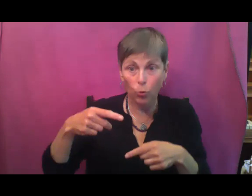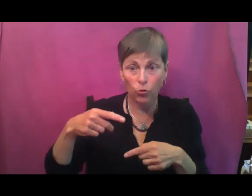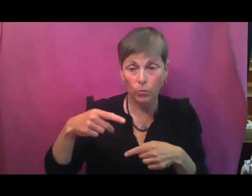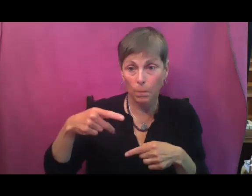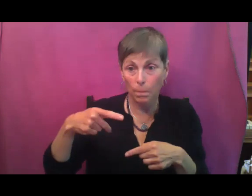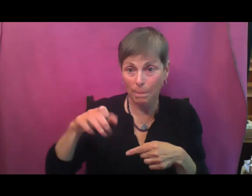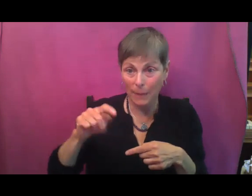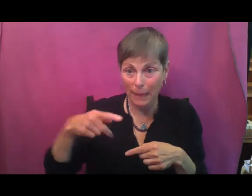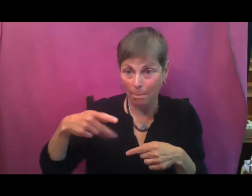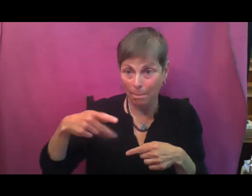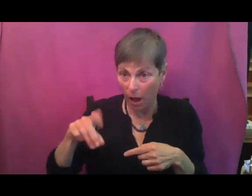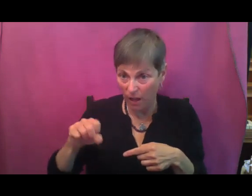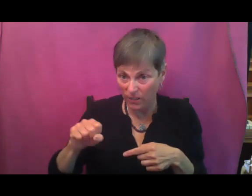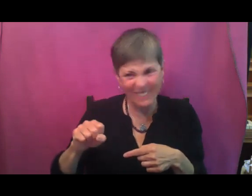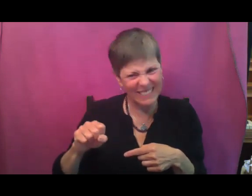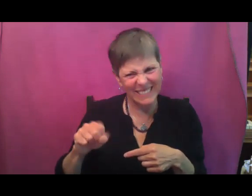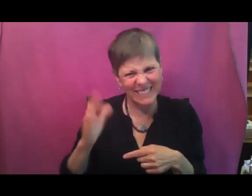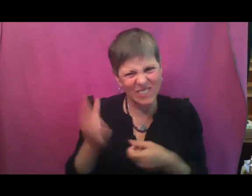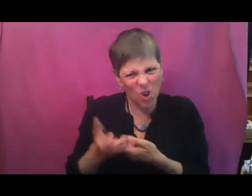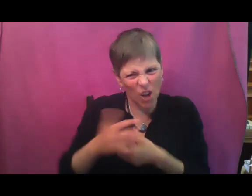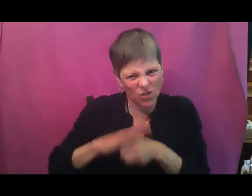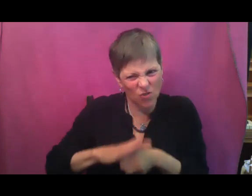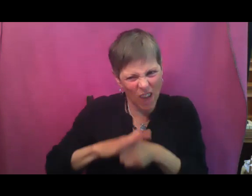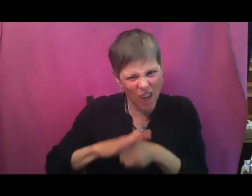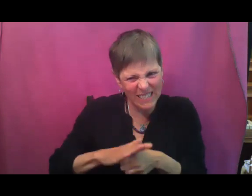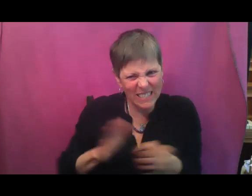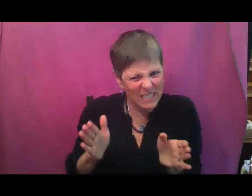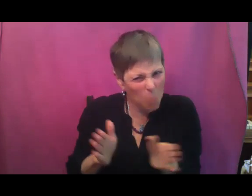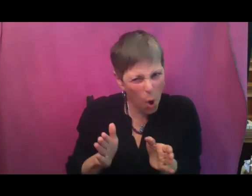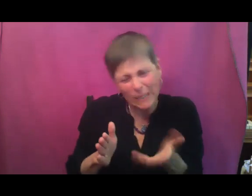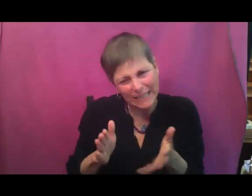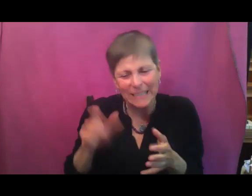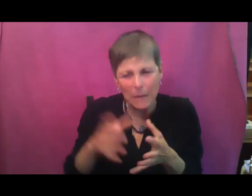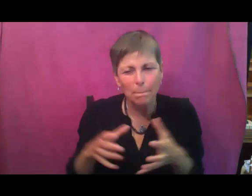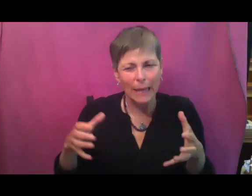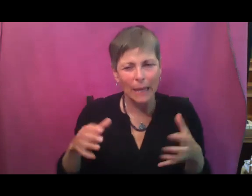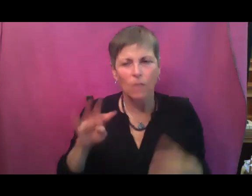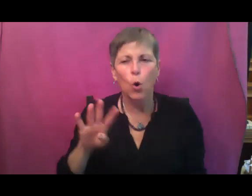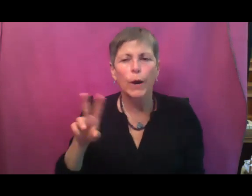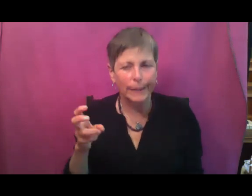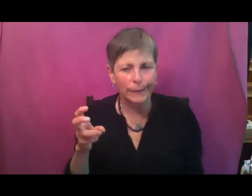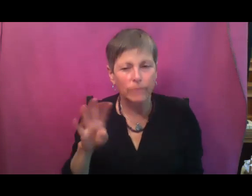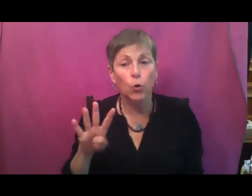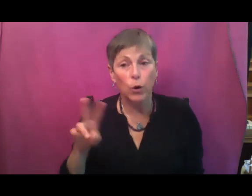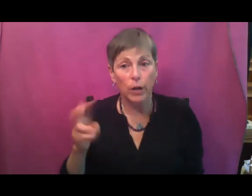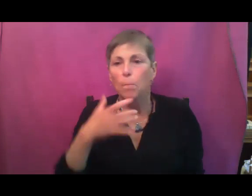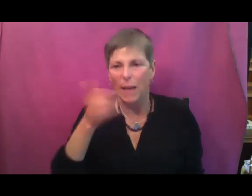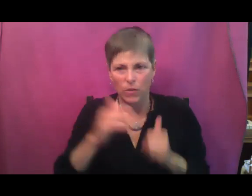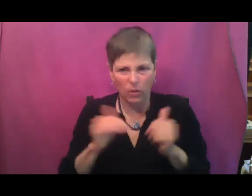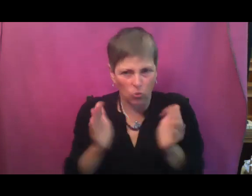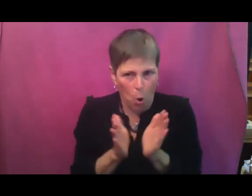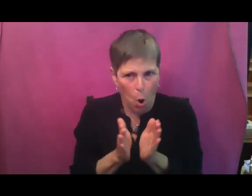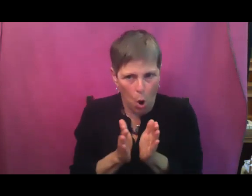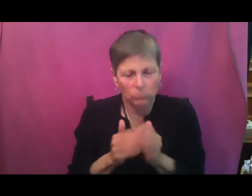definitely going to stress them out. If you can get larger, even up to four inches, they'll be that much happier. So that way,